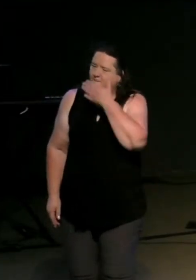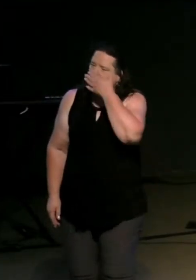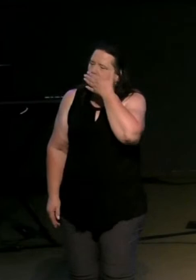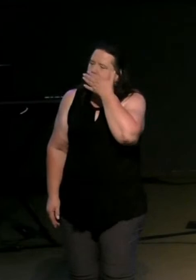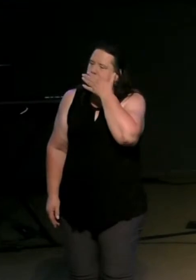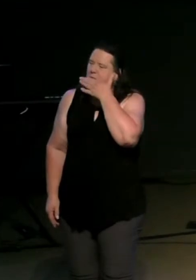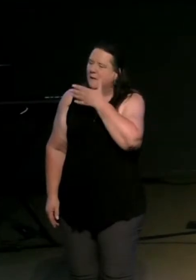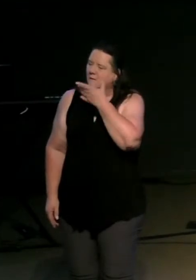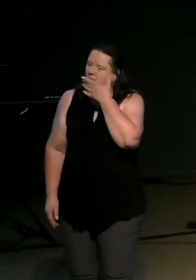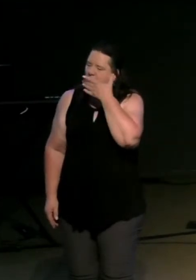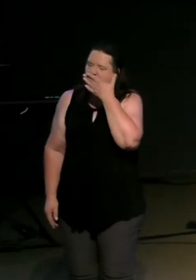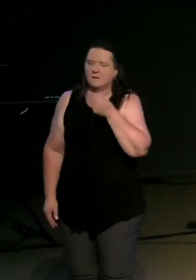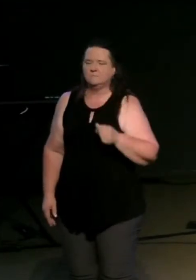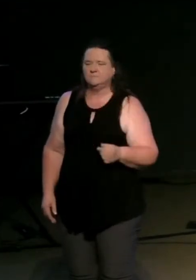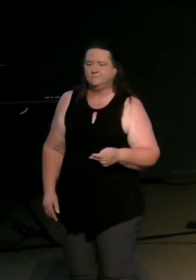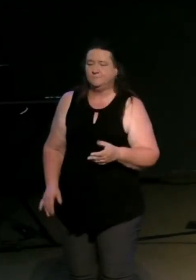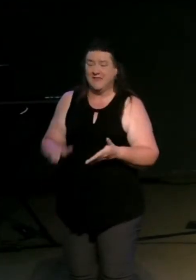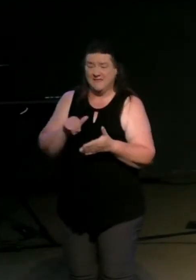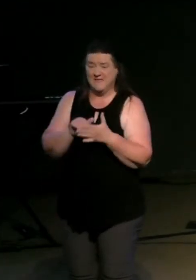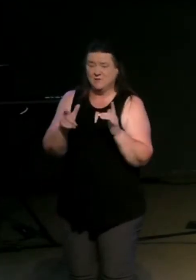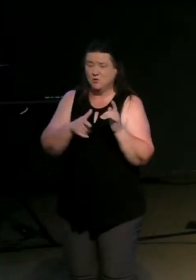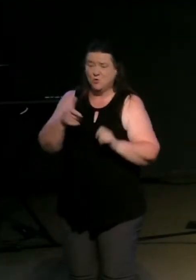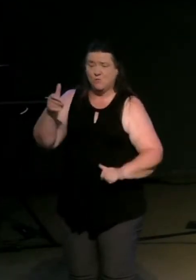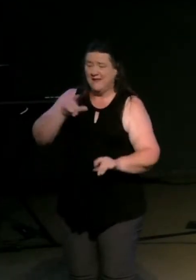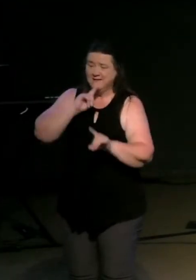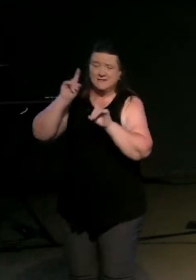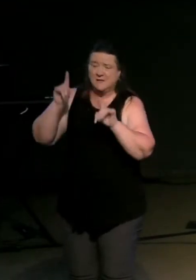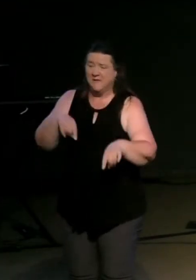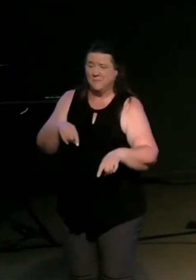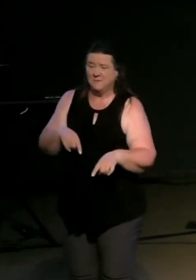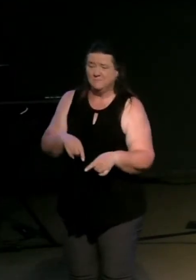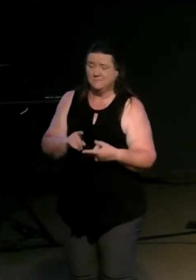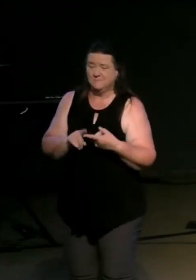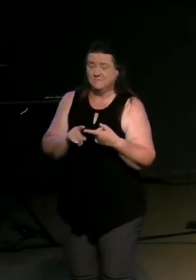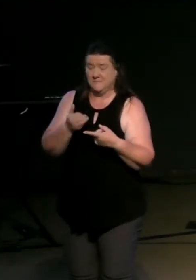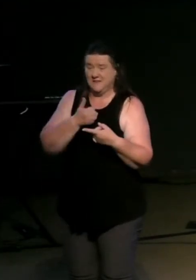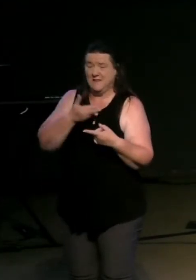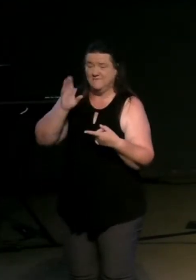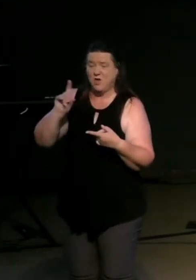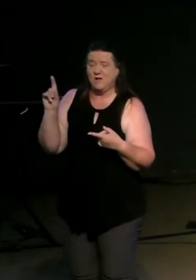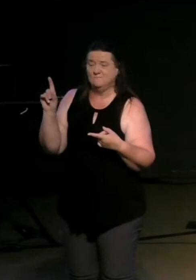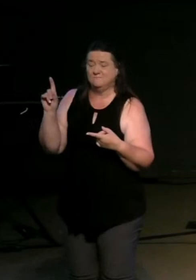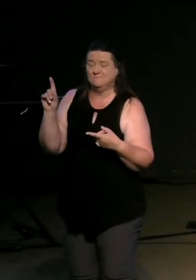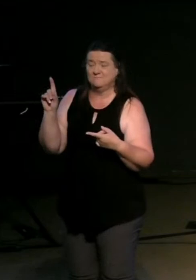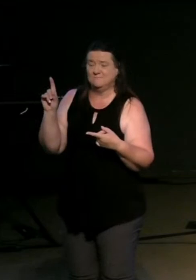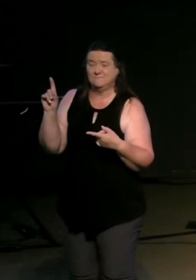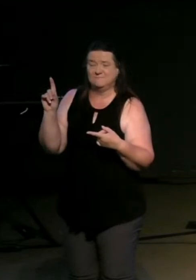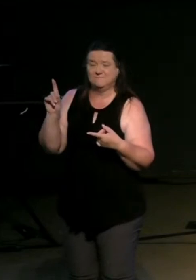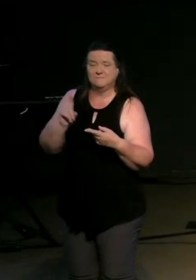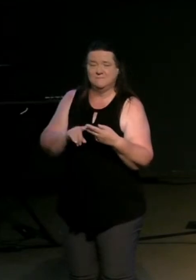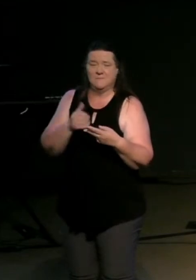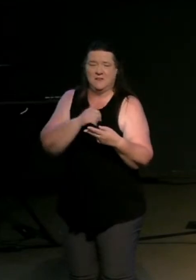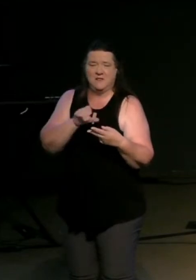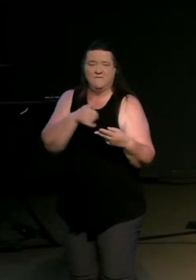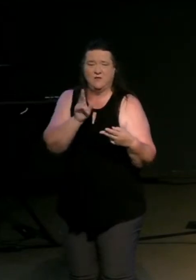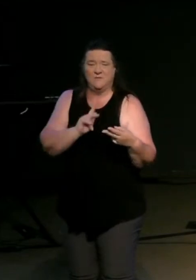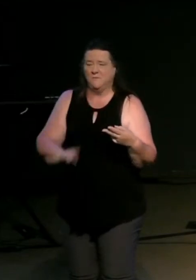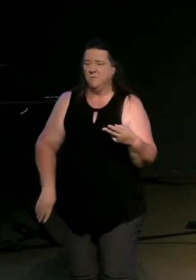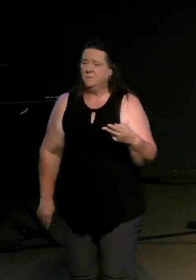this is the greatest commandment love god love others